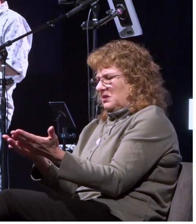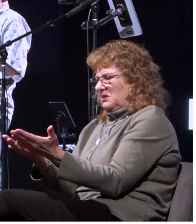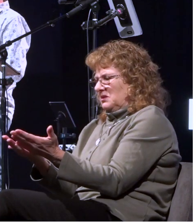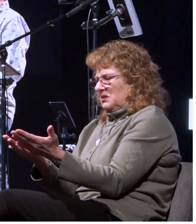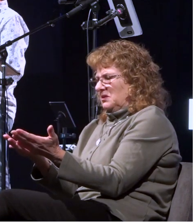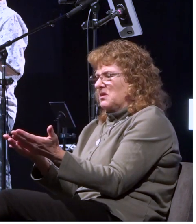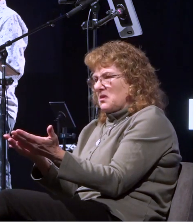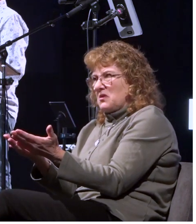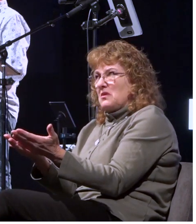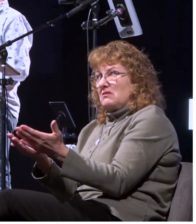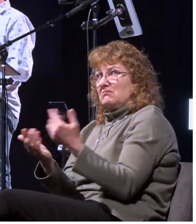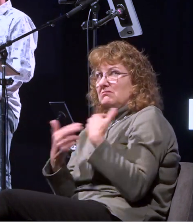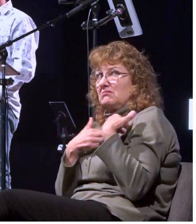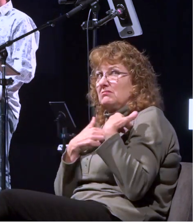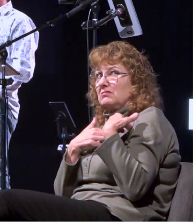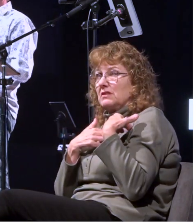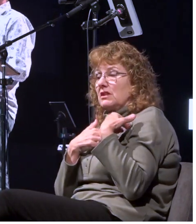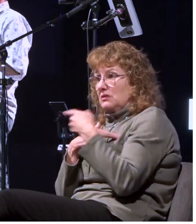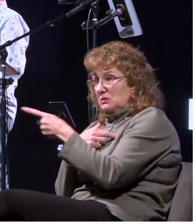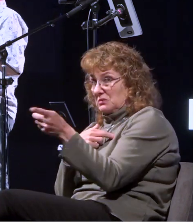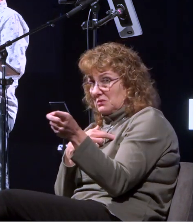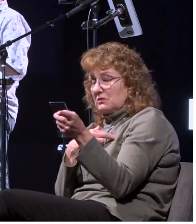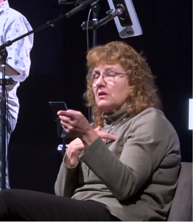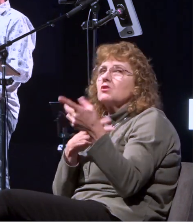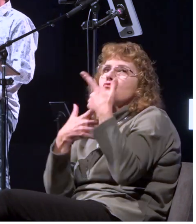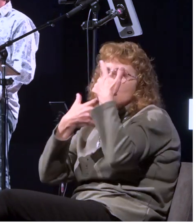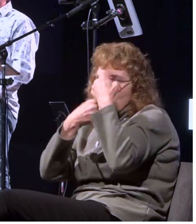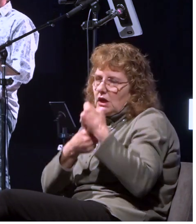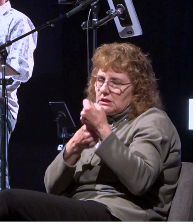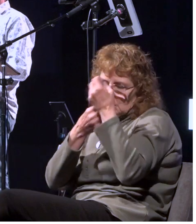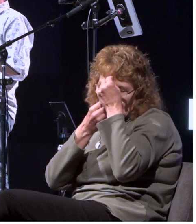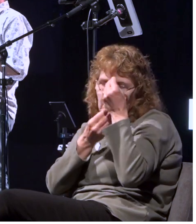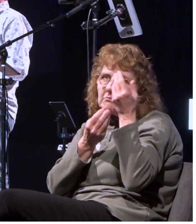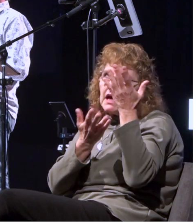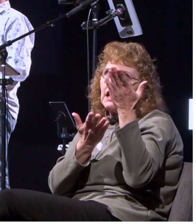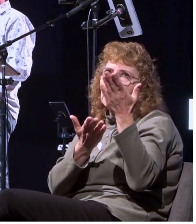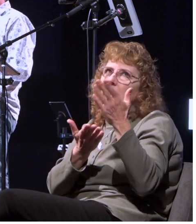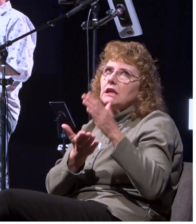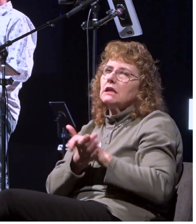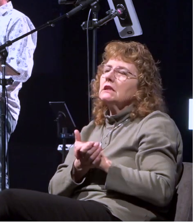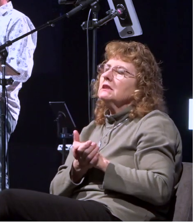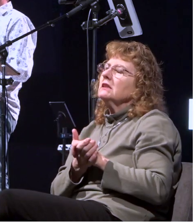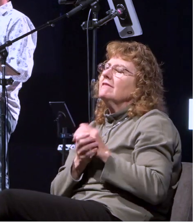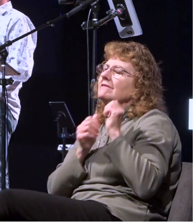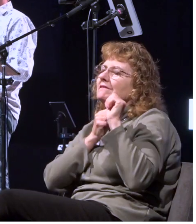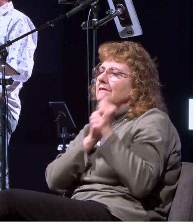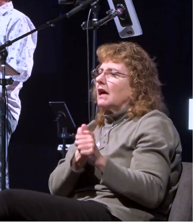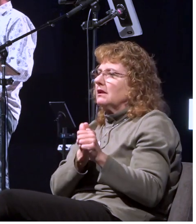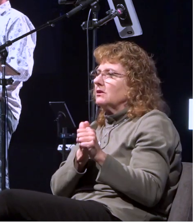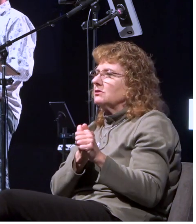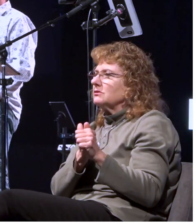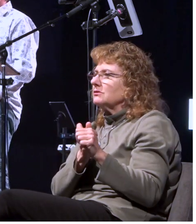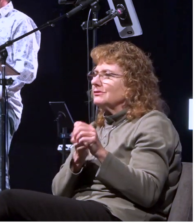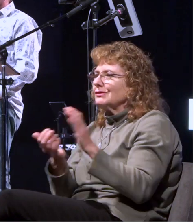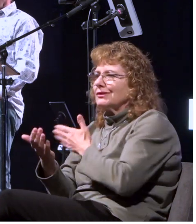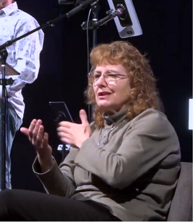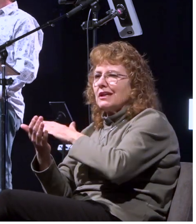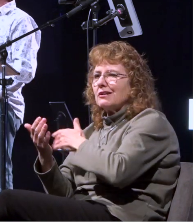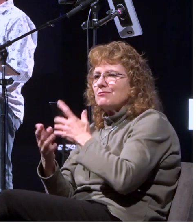obey i'm reminded that that you know him that that we sing you know that traditional him trust and obey for there's no other